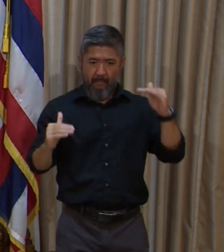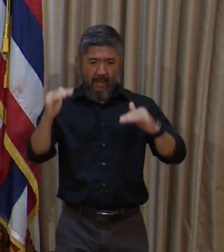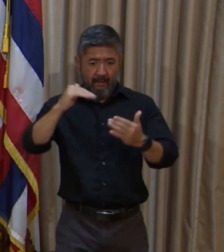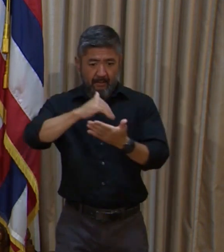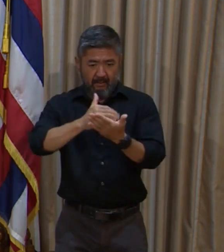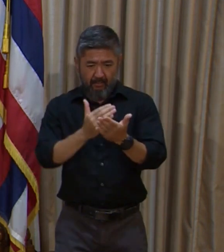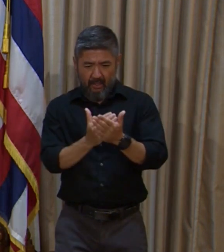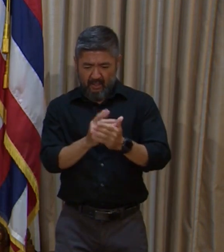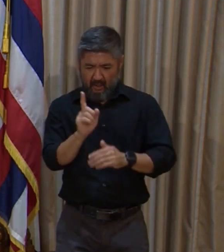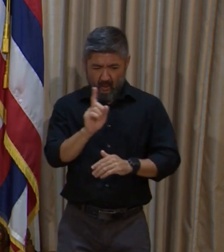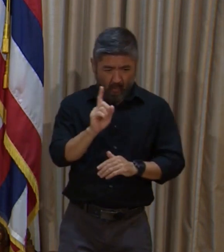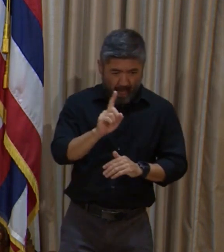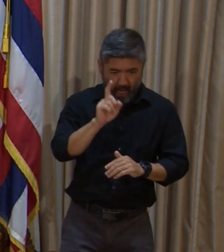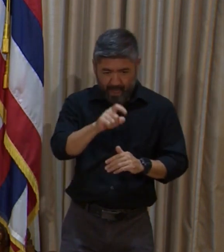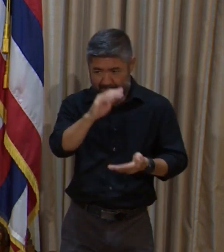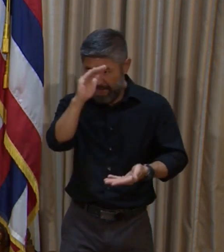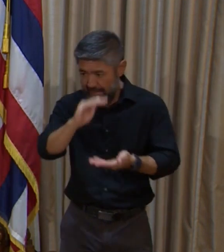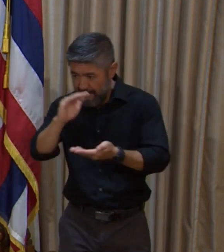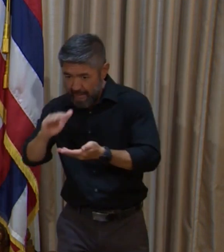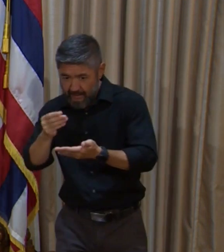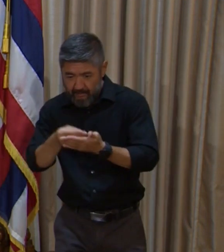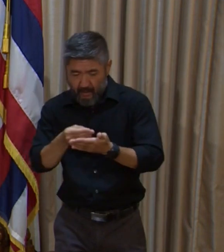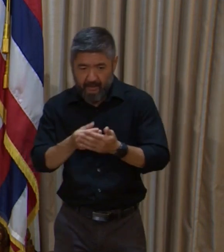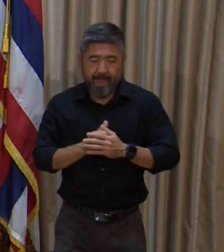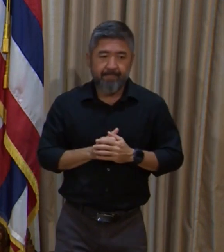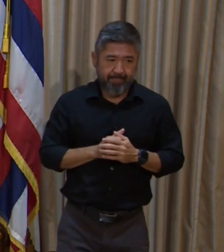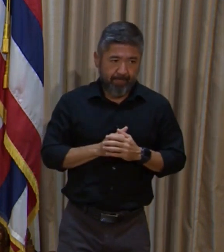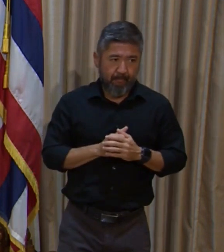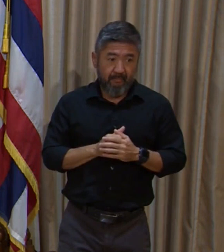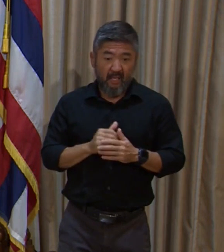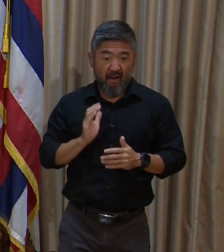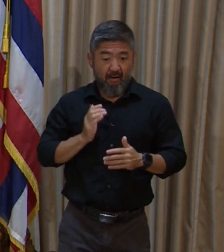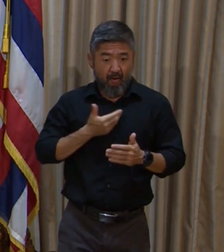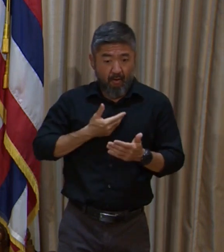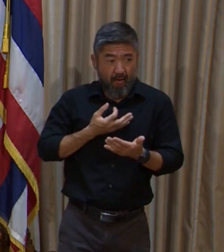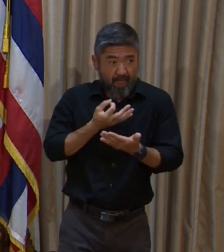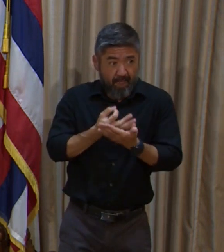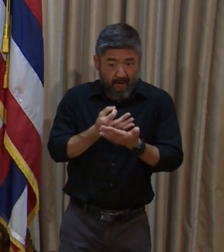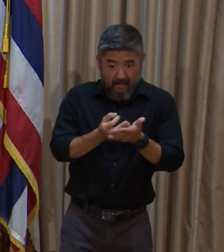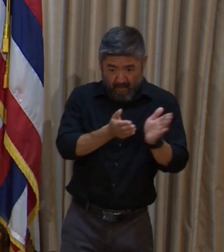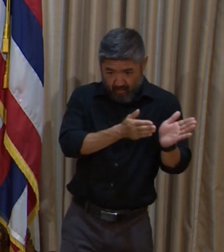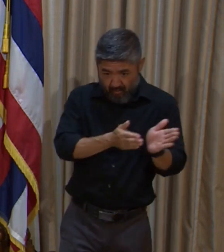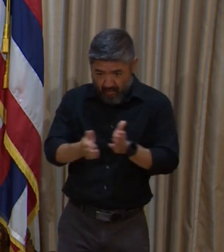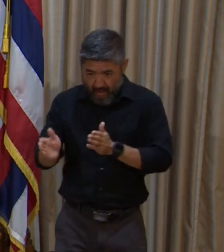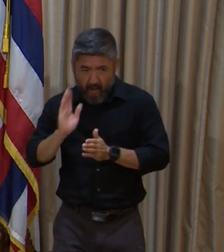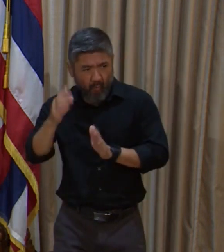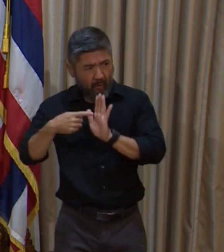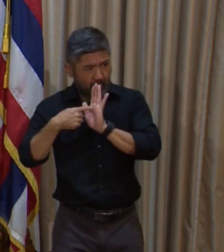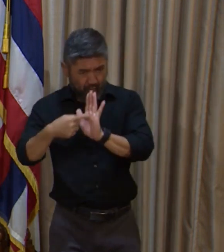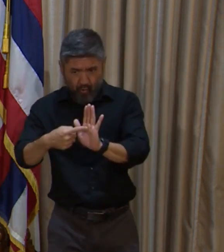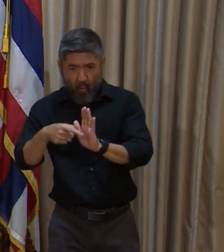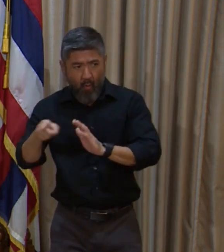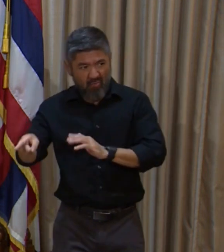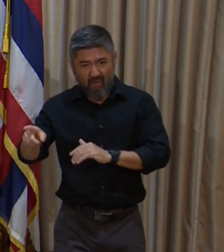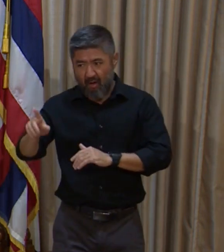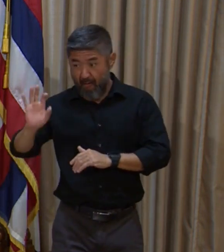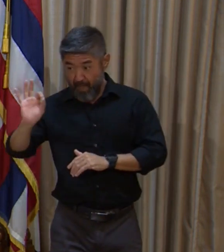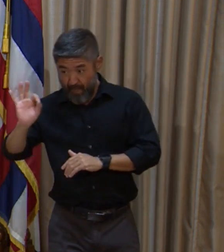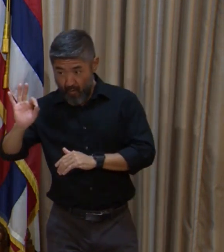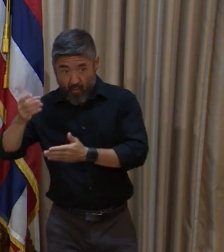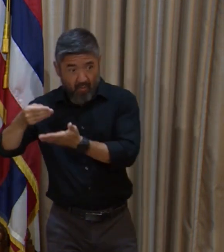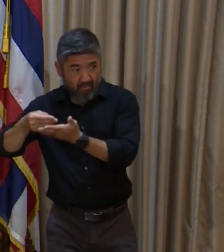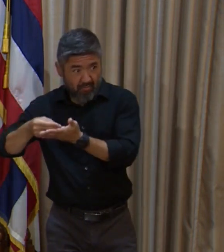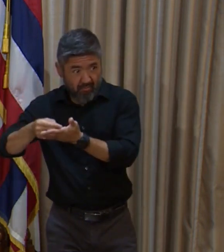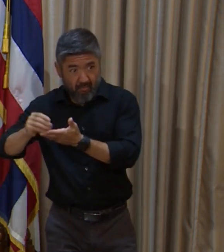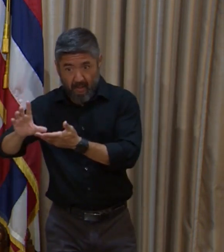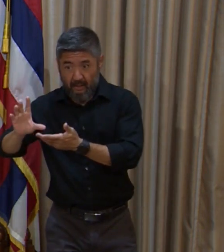budget. In addition, the financial plan does reflect the furlough savings because of the significant